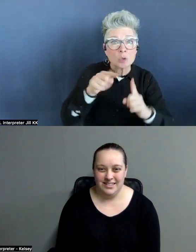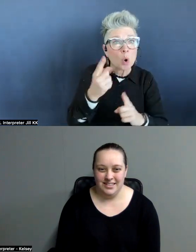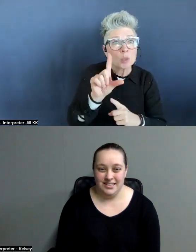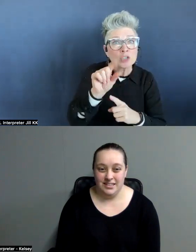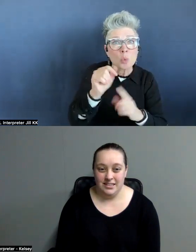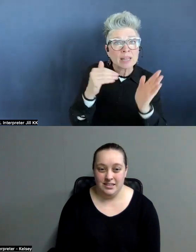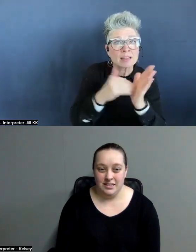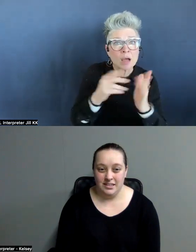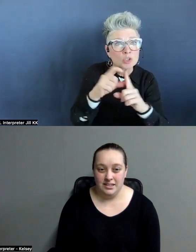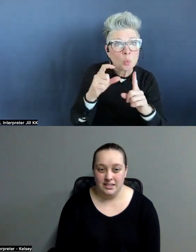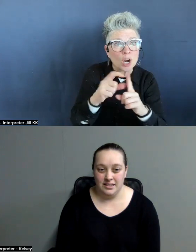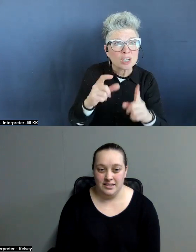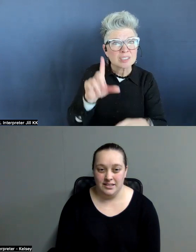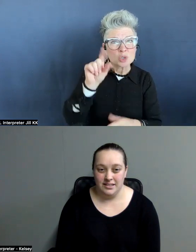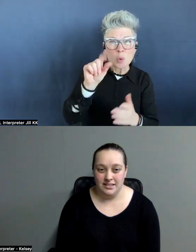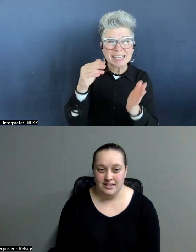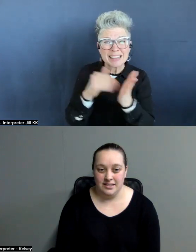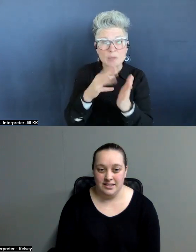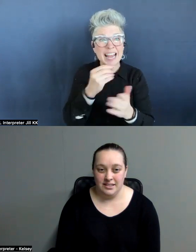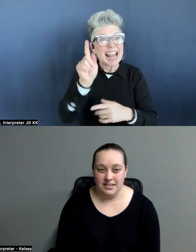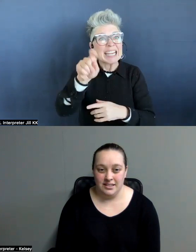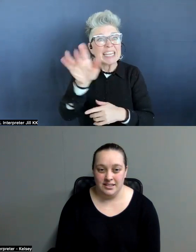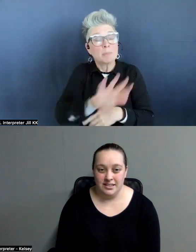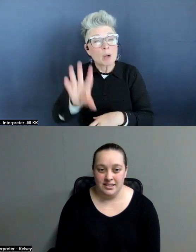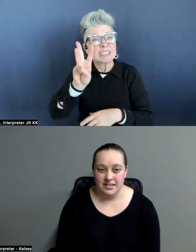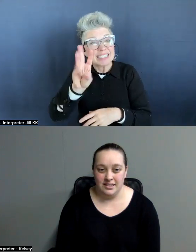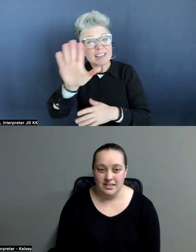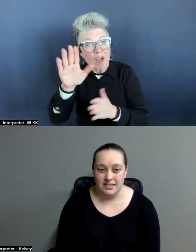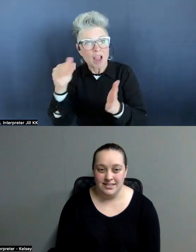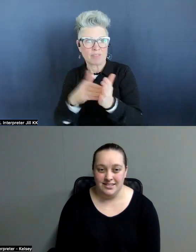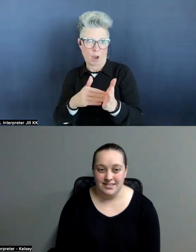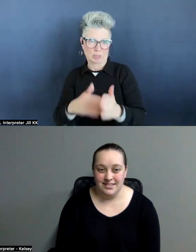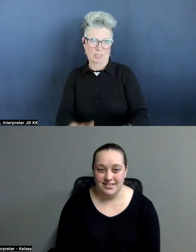there, 20,000. And I needed about 65,000.